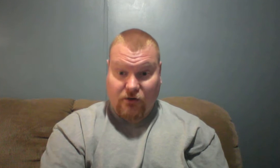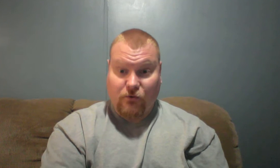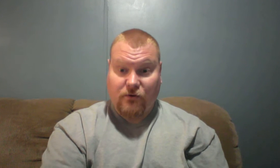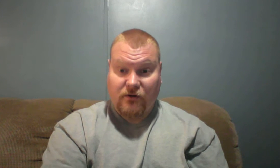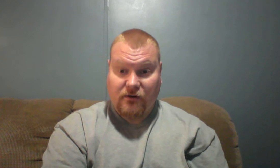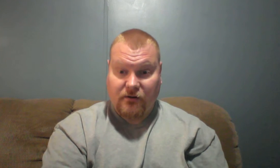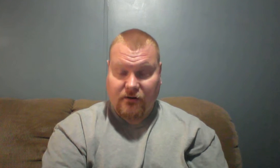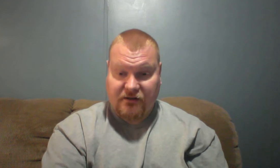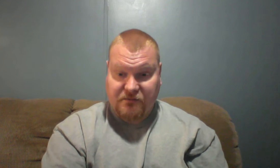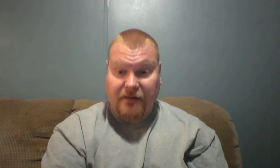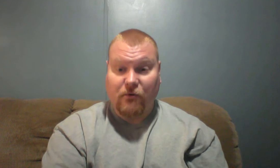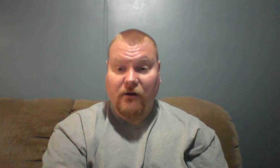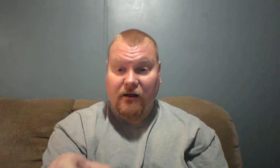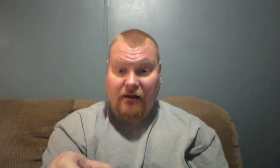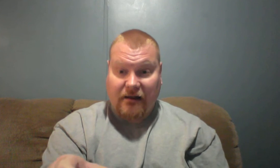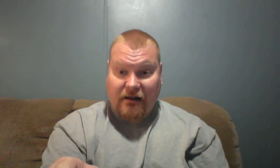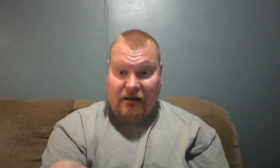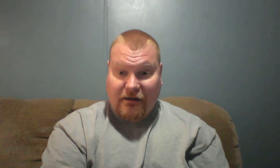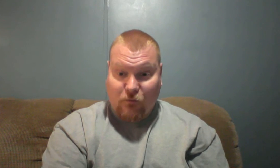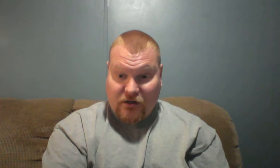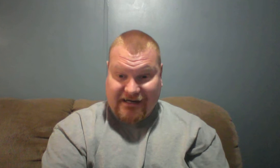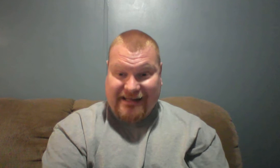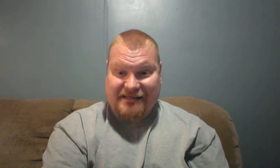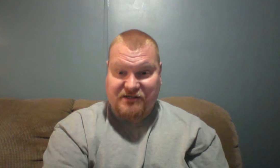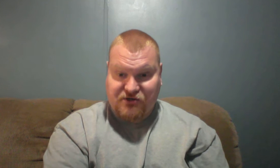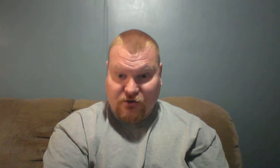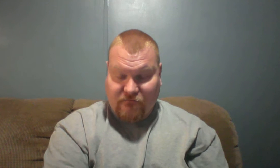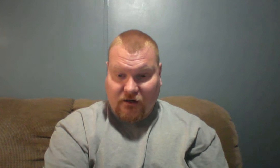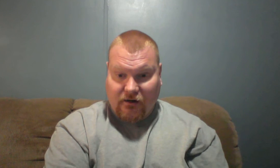these people what it is to serve God.